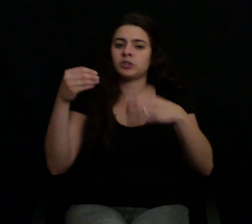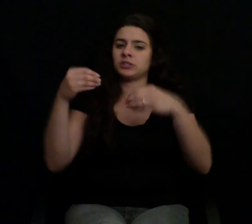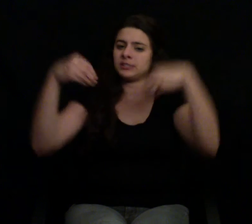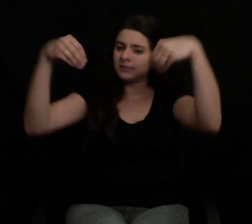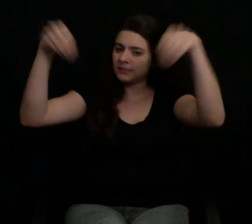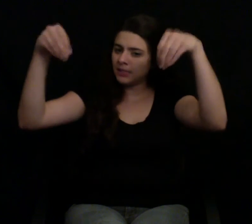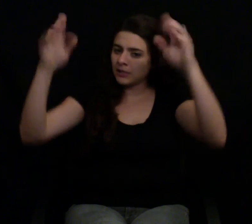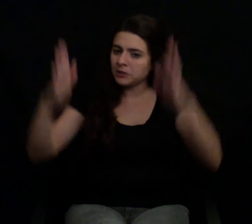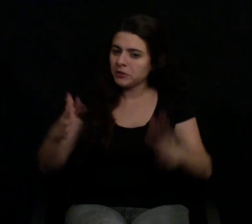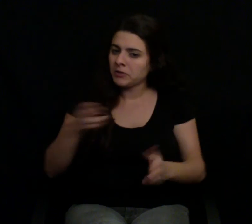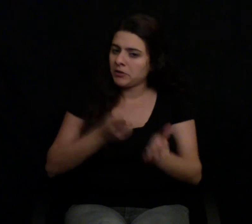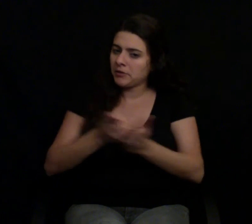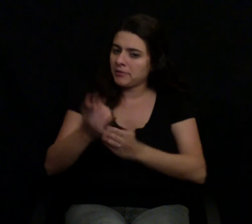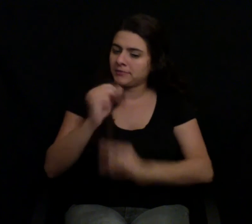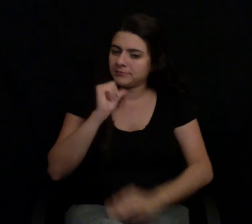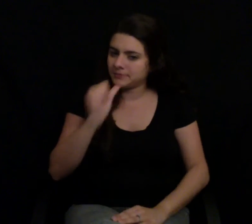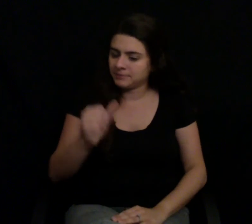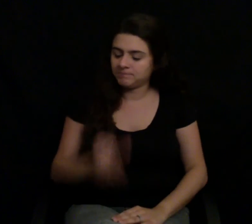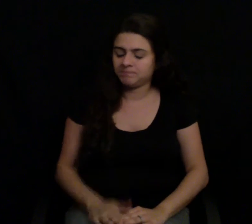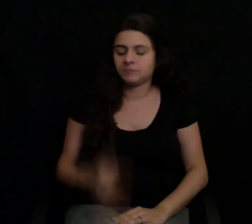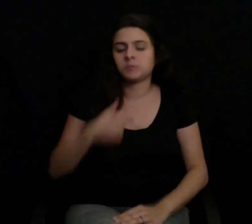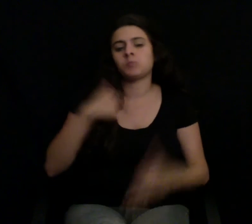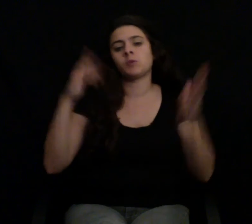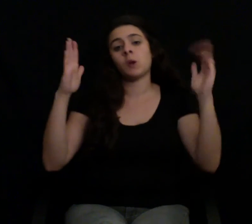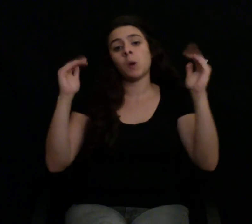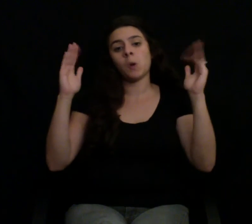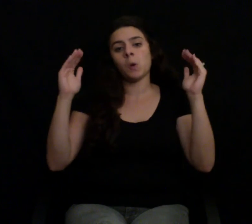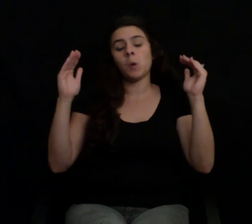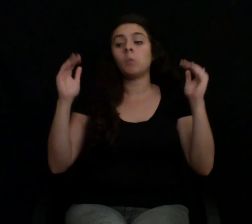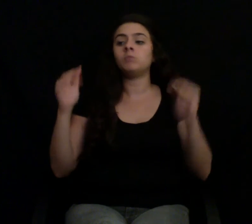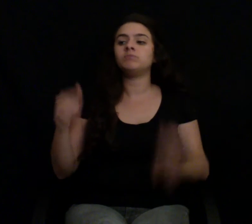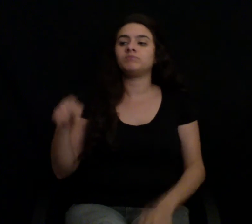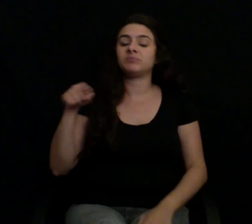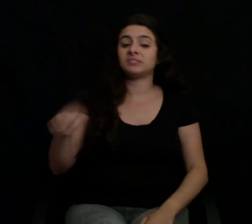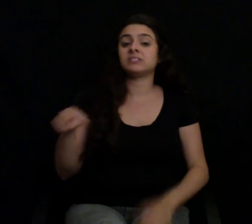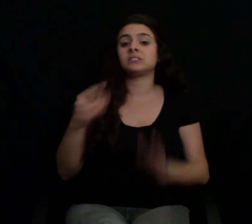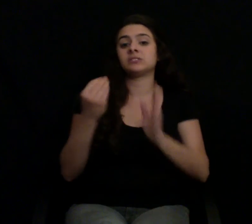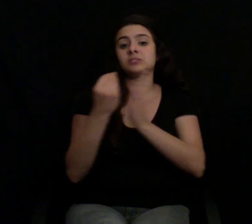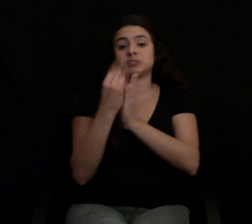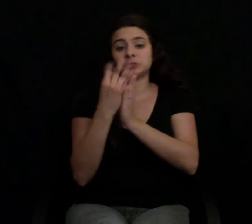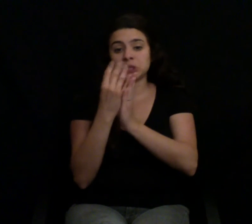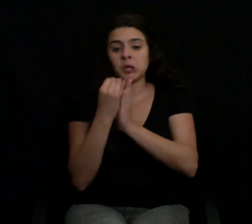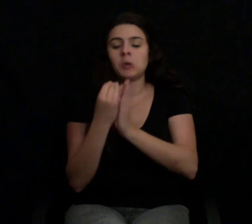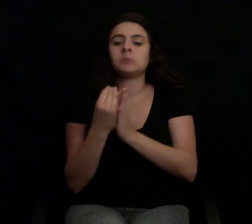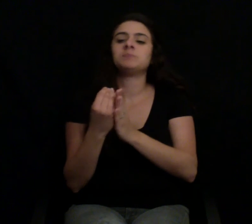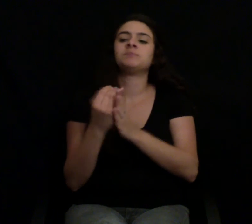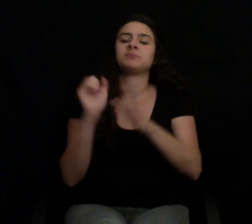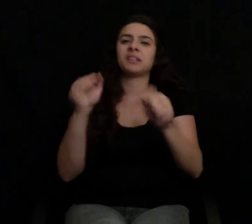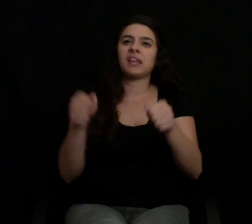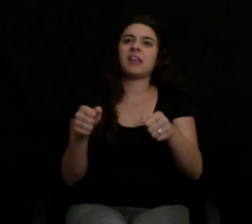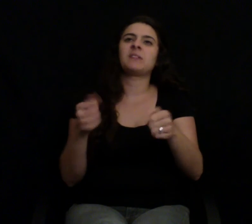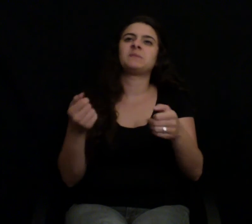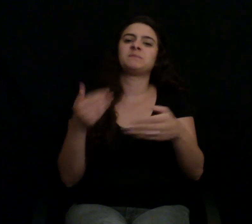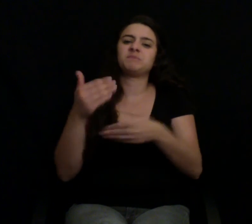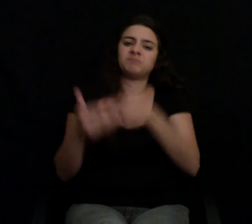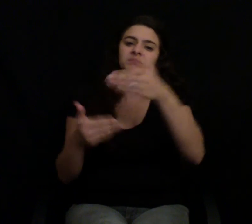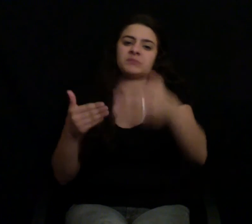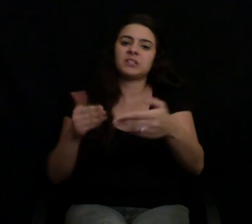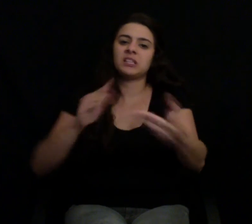this is where I hope change can happen. There have been plenty of documentaries, you they even referenced Food, Inc., that have tried to raise awareness for this. have been